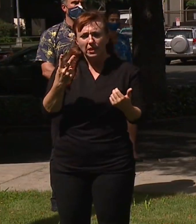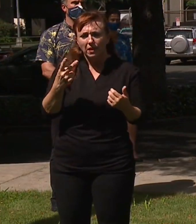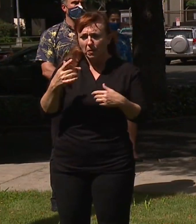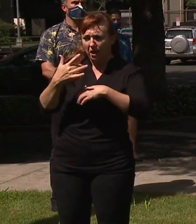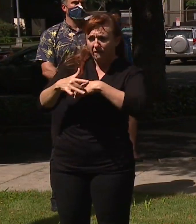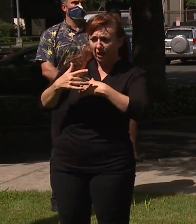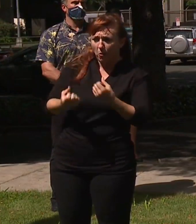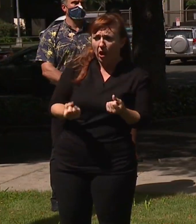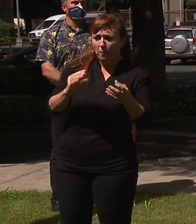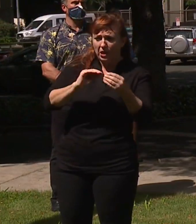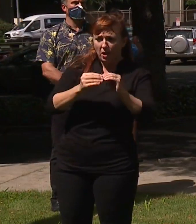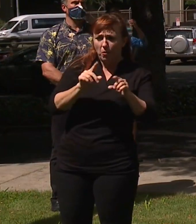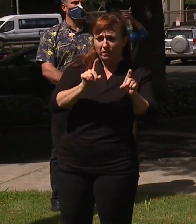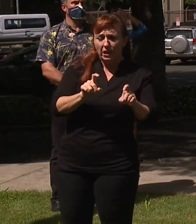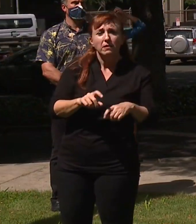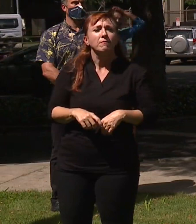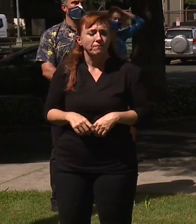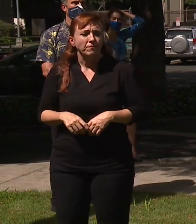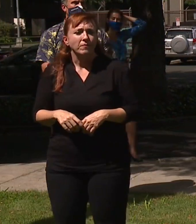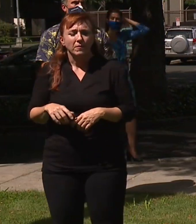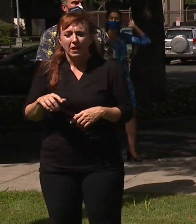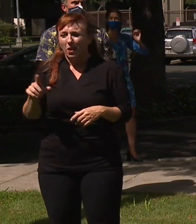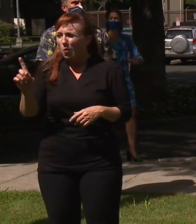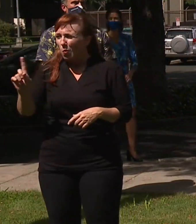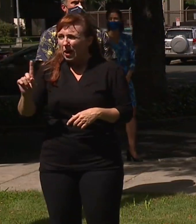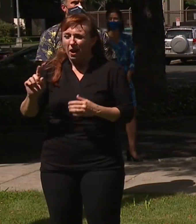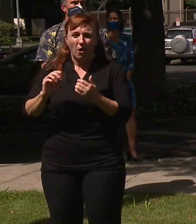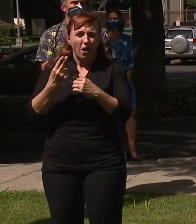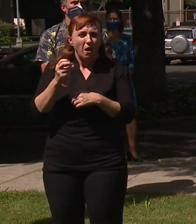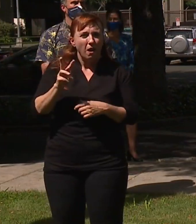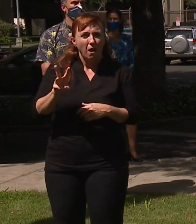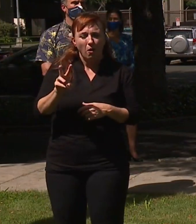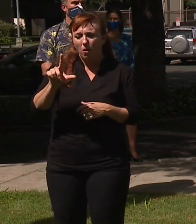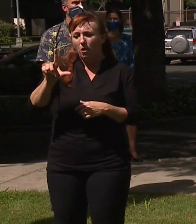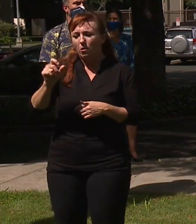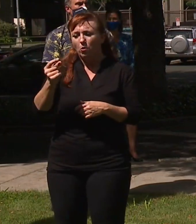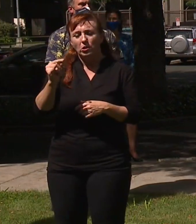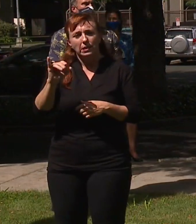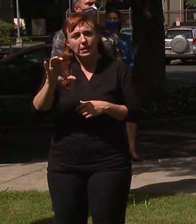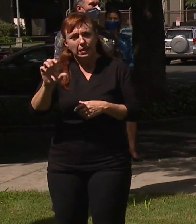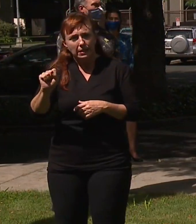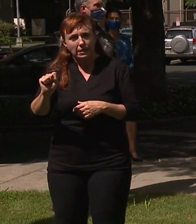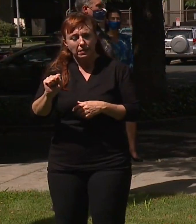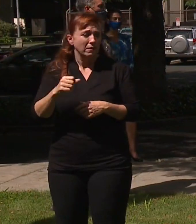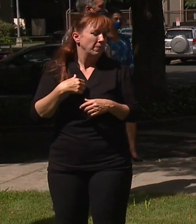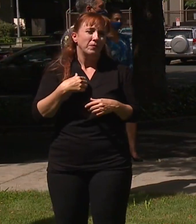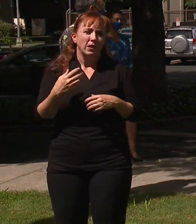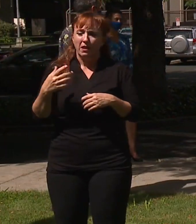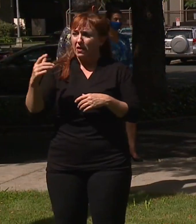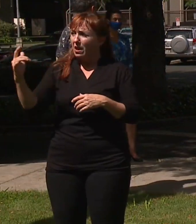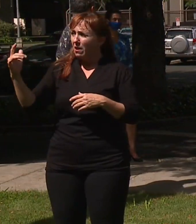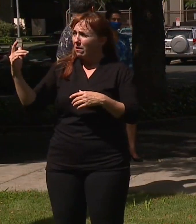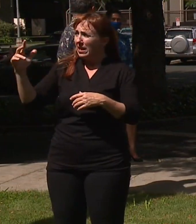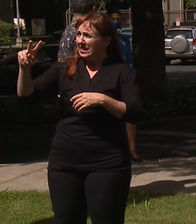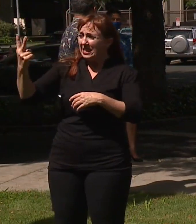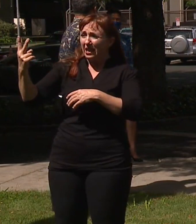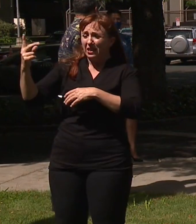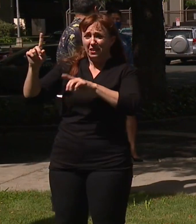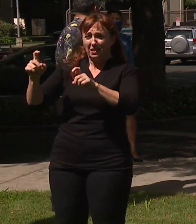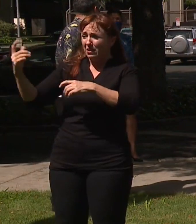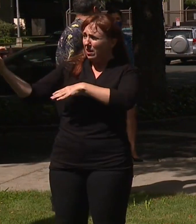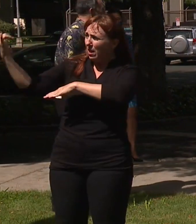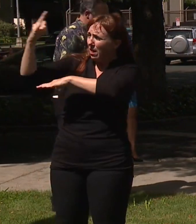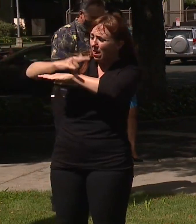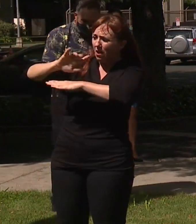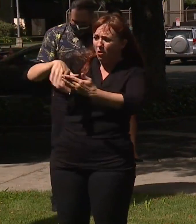tests? I think one is availability but the other one is logistics. know, how do you implement a second test four days in? How do